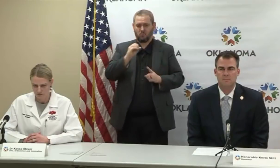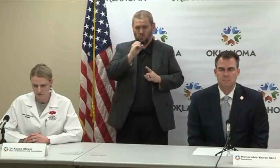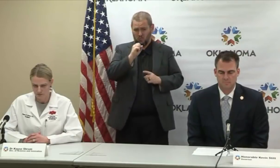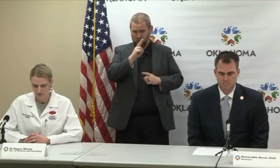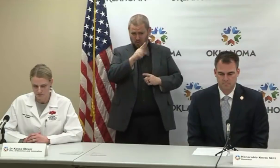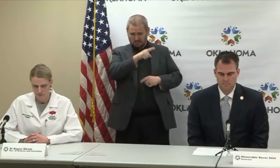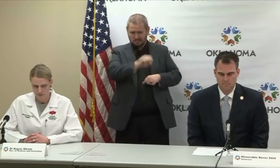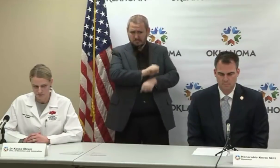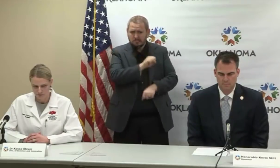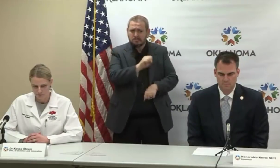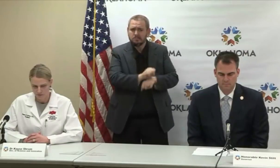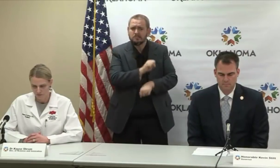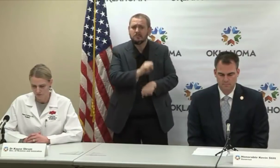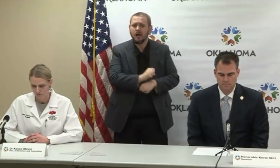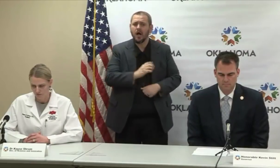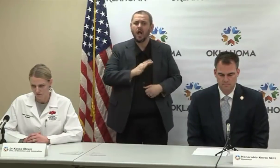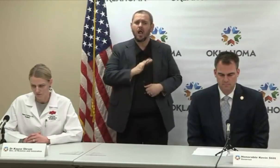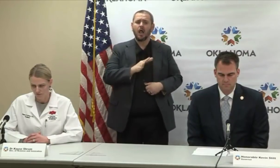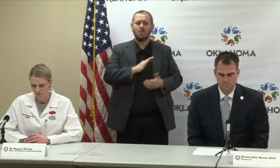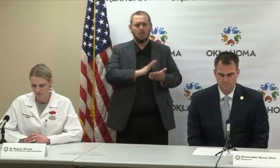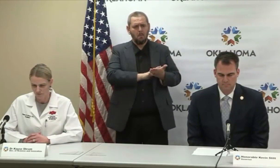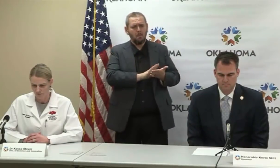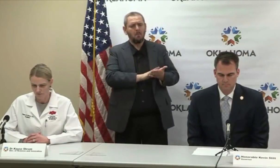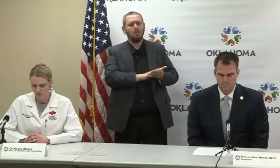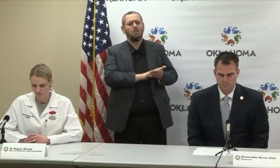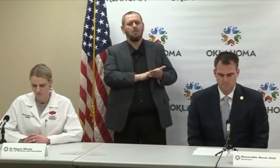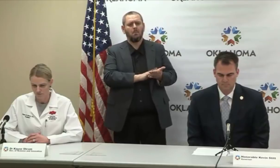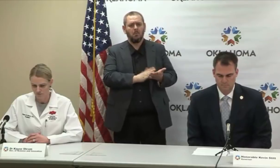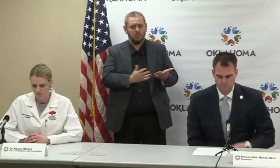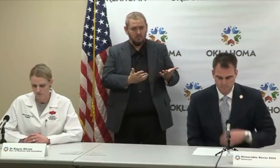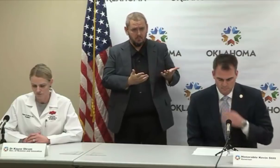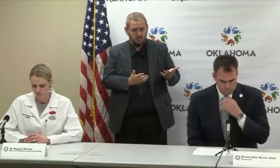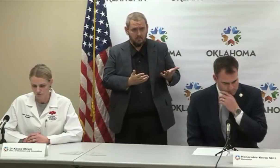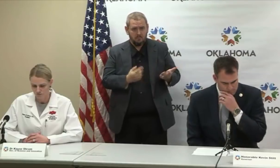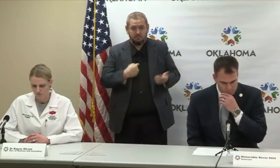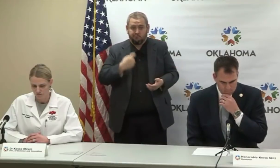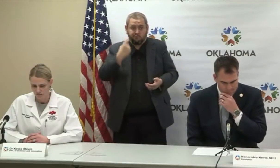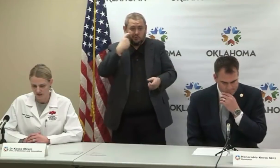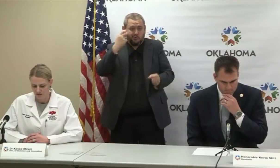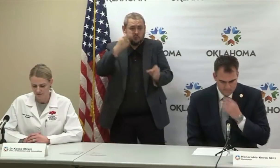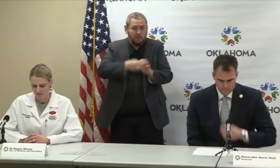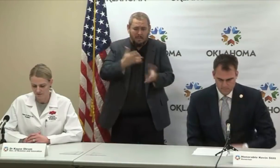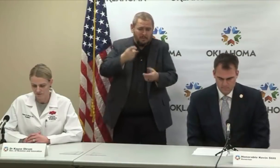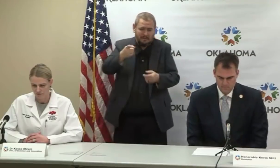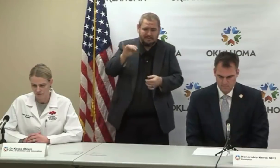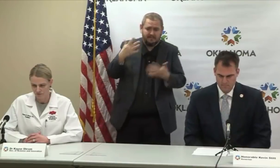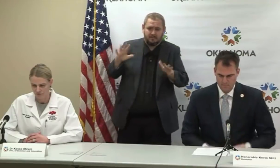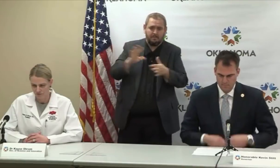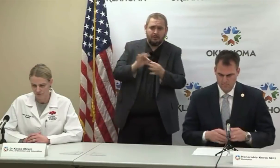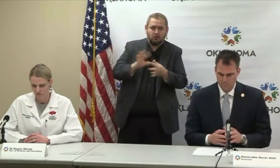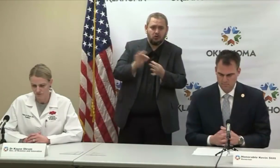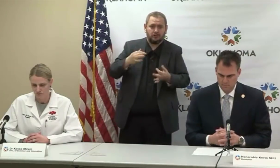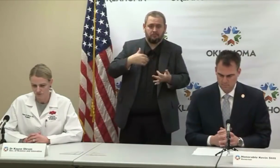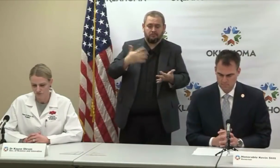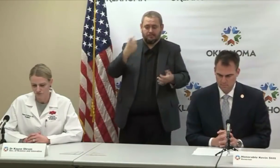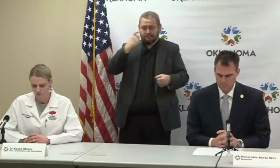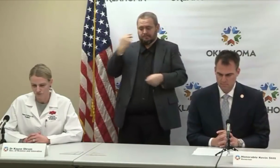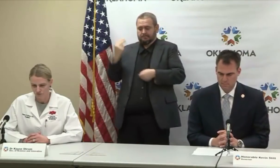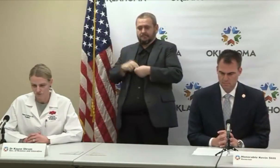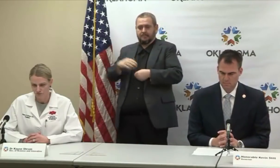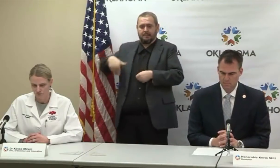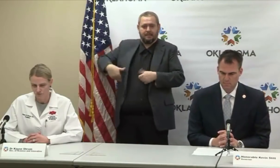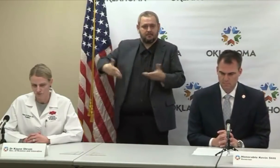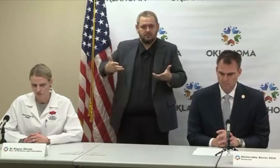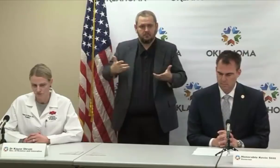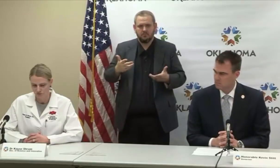a few minutes late. I'm so sorry. So maybe you already talked about this. But if you could talk a little bit about the specific labs, the